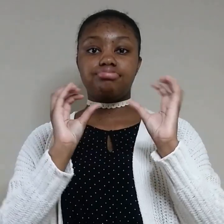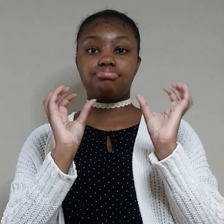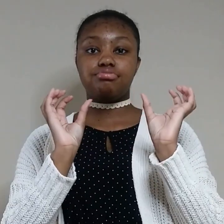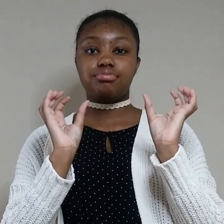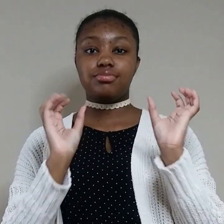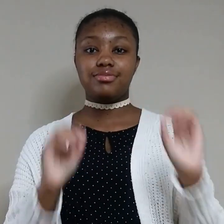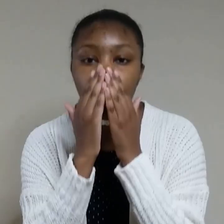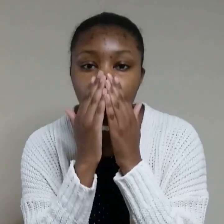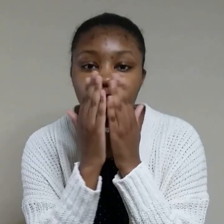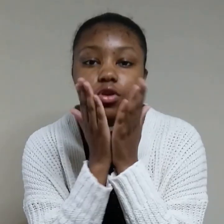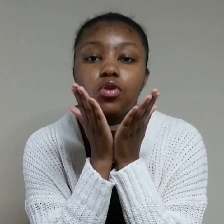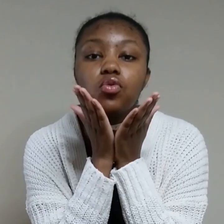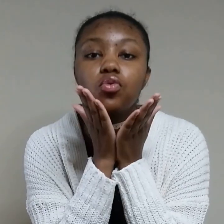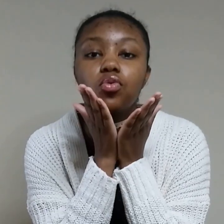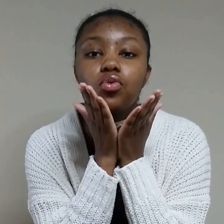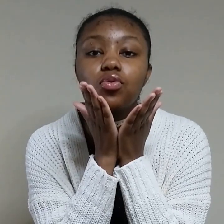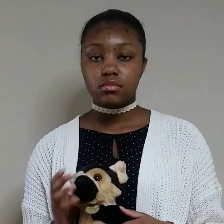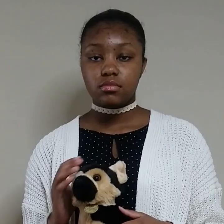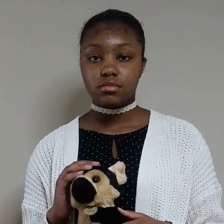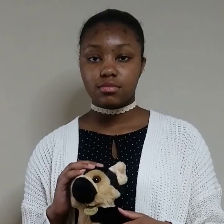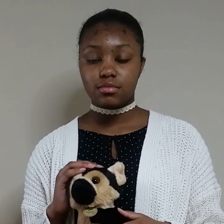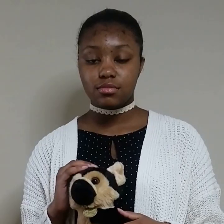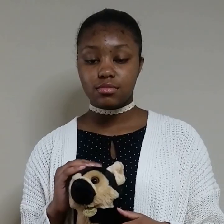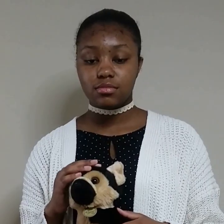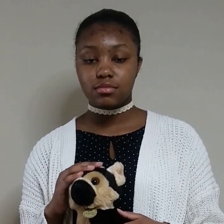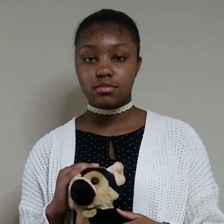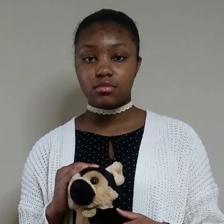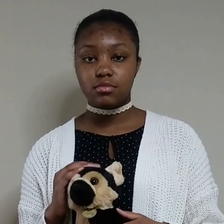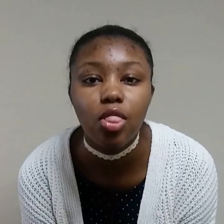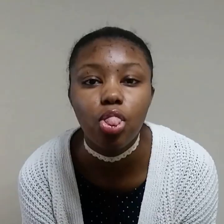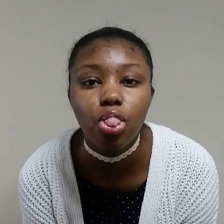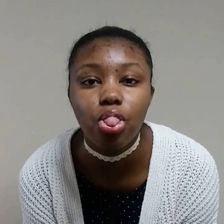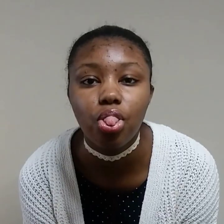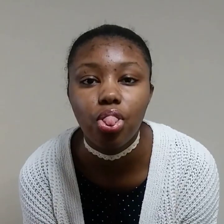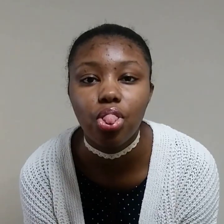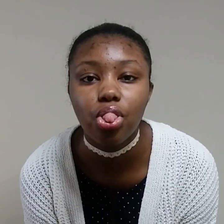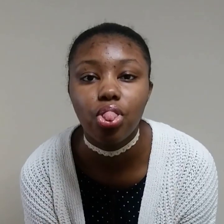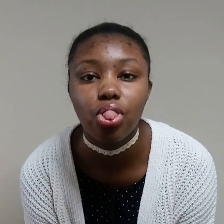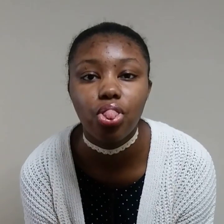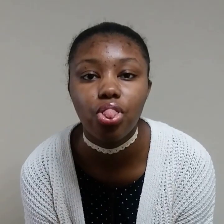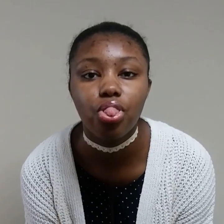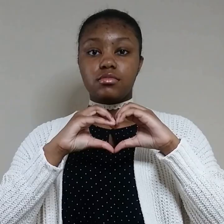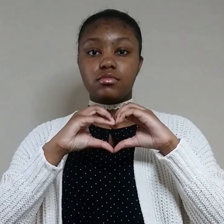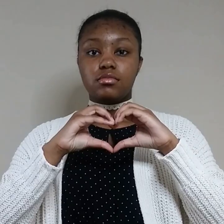Why did I go The one that I know Is dangerous